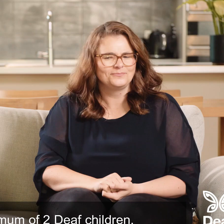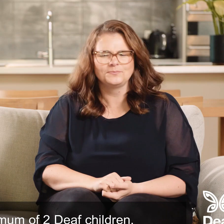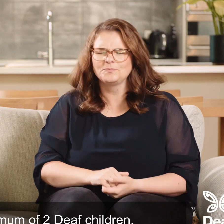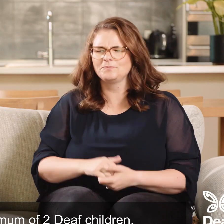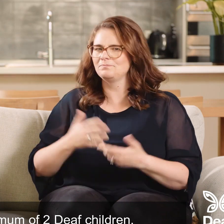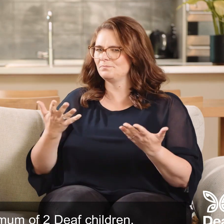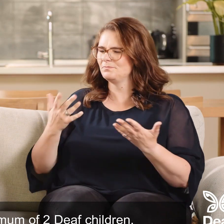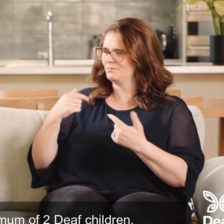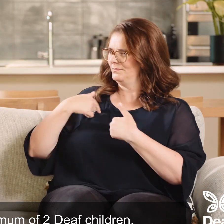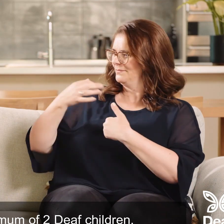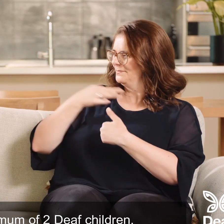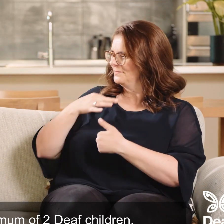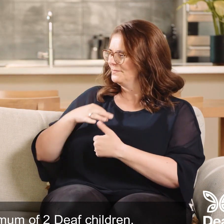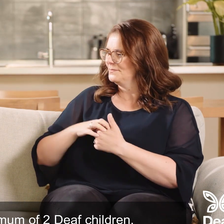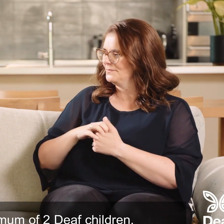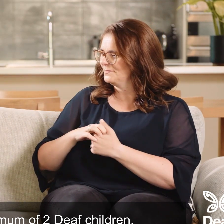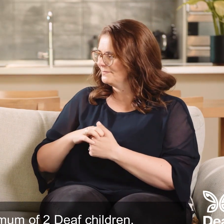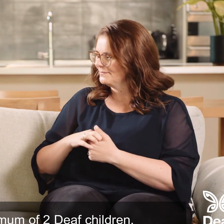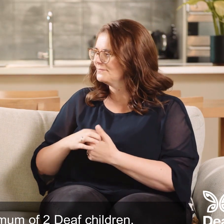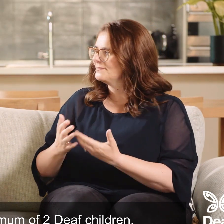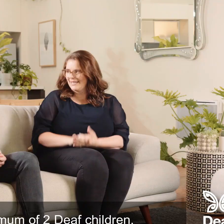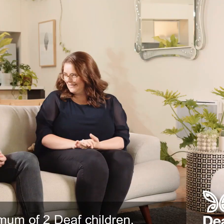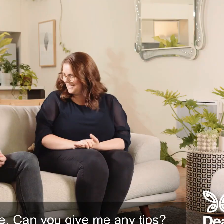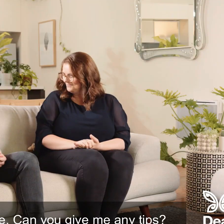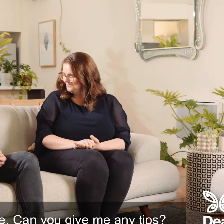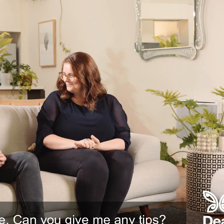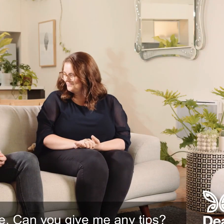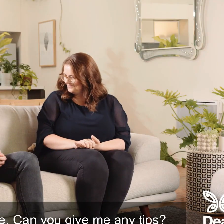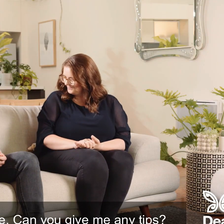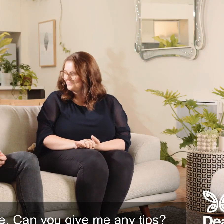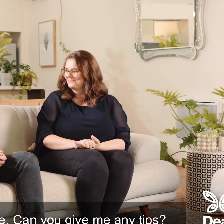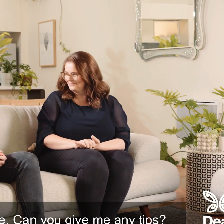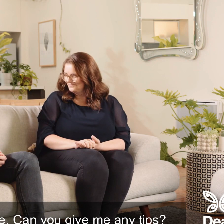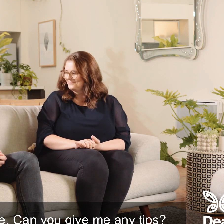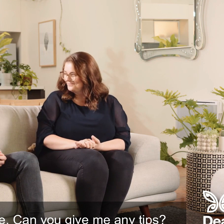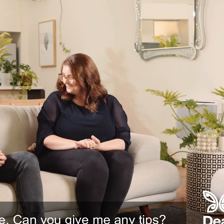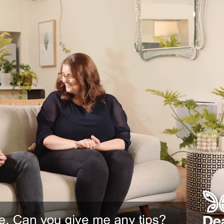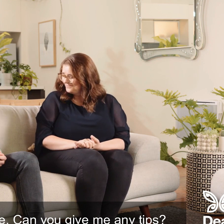Bridget, you're a mother of two deaf children. Yeah. I've got Finny Boy here. Can you give me any tips?